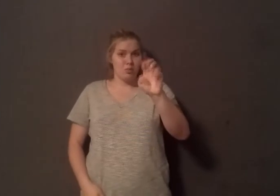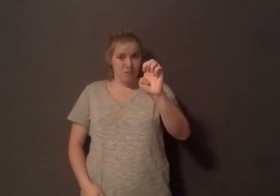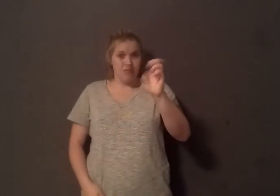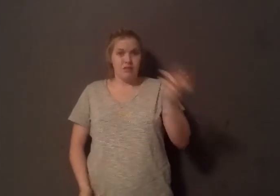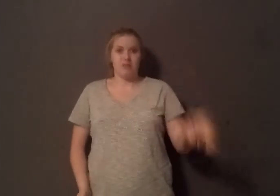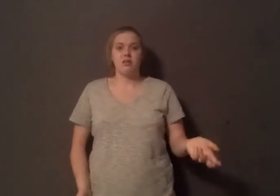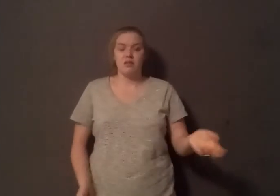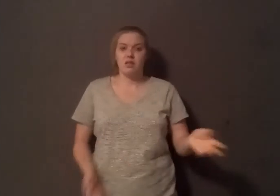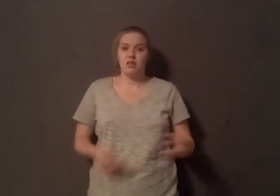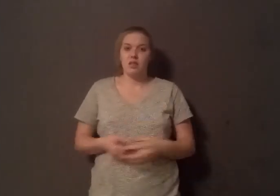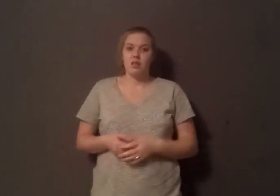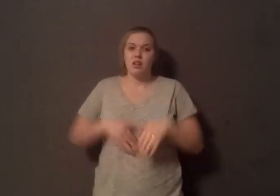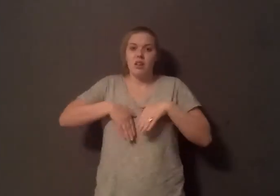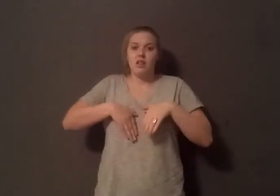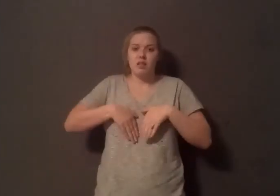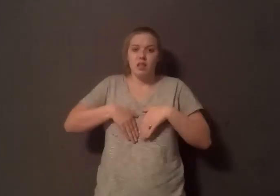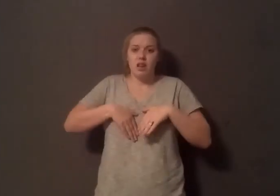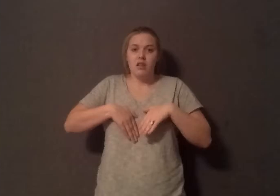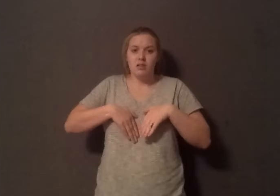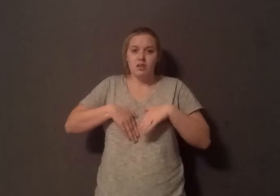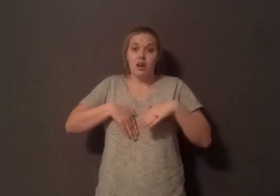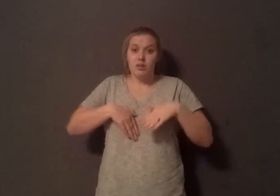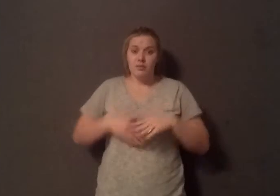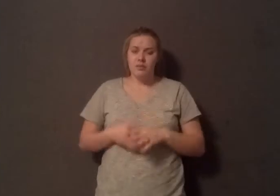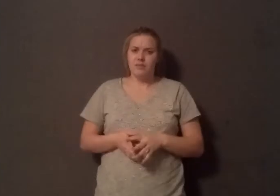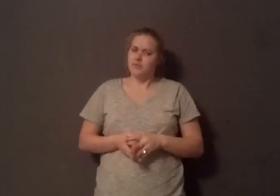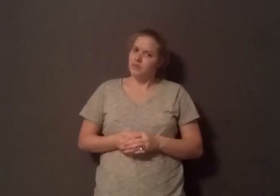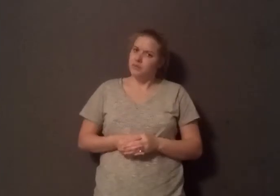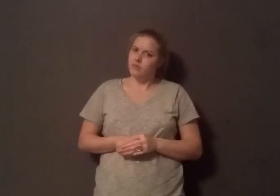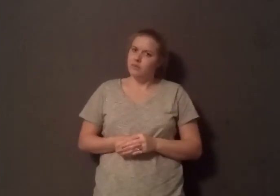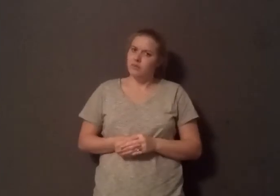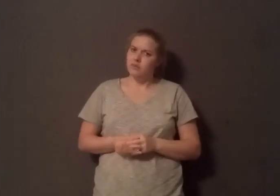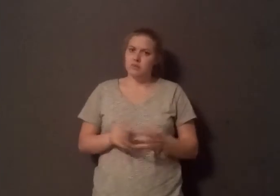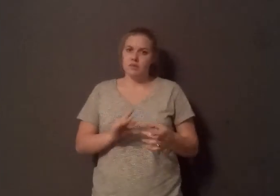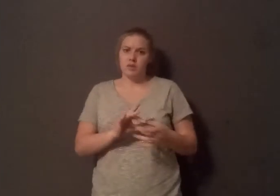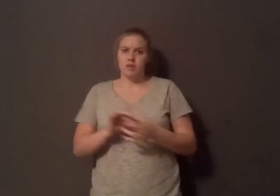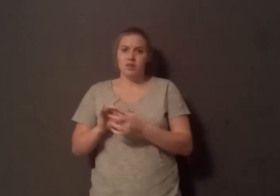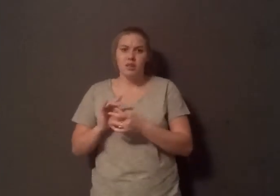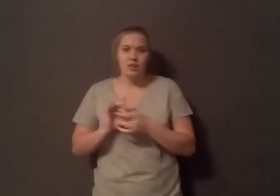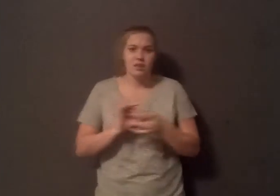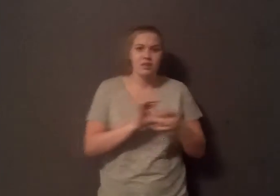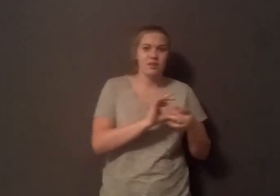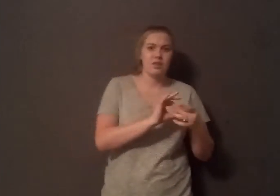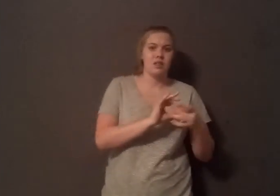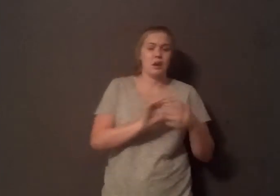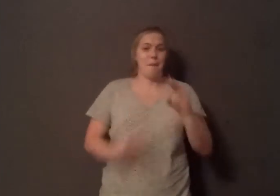exacerbation of asthma in kids who are prone to that and even adults and also there's an association between dairy foods and multiple sclerosis and